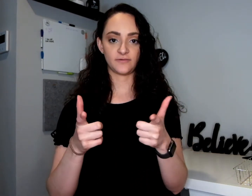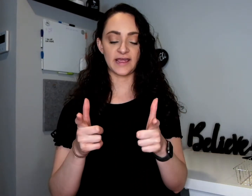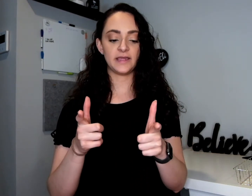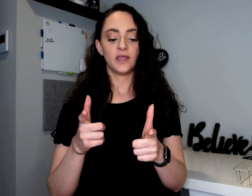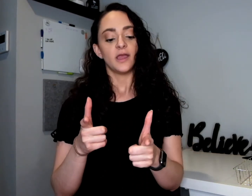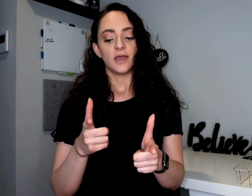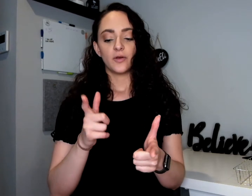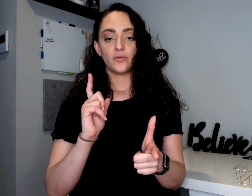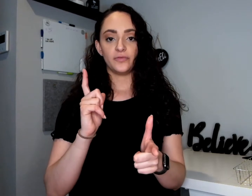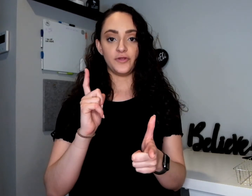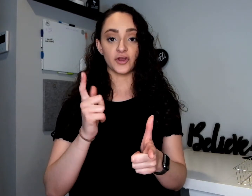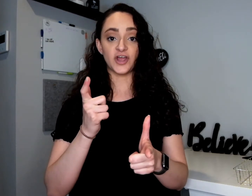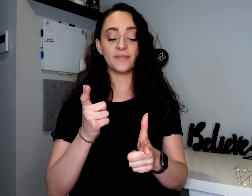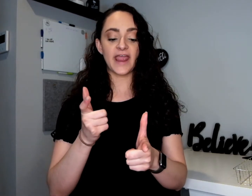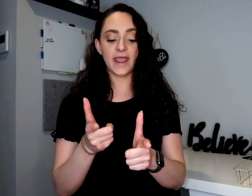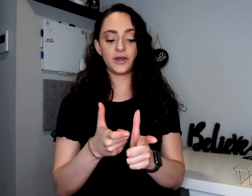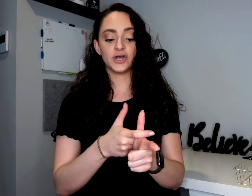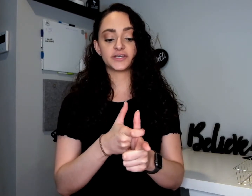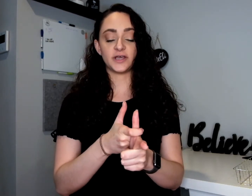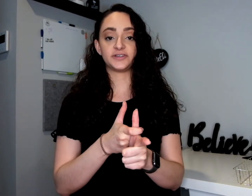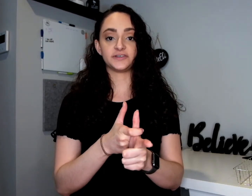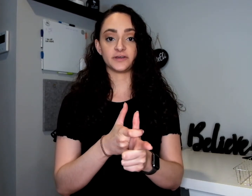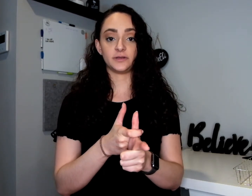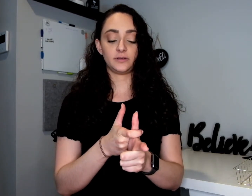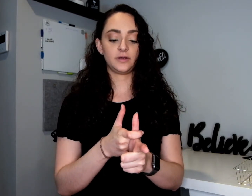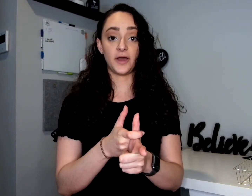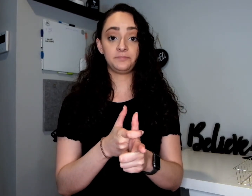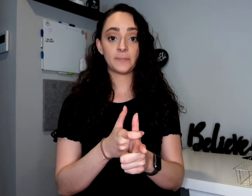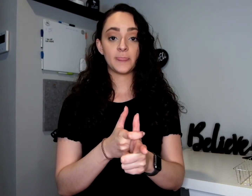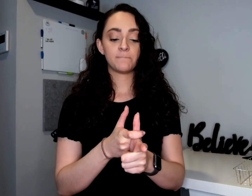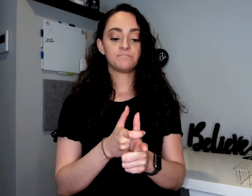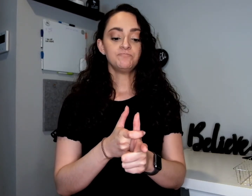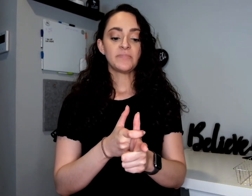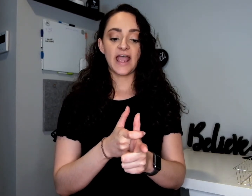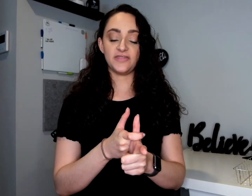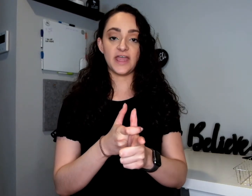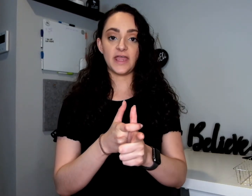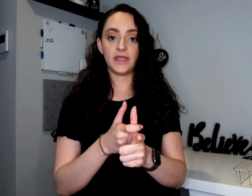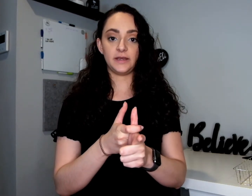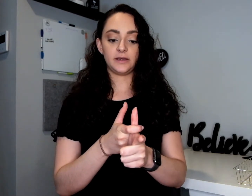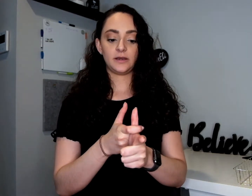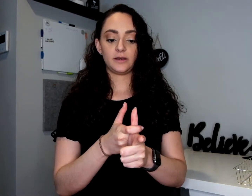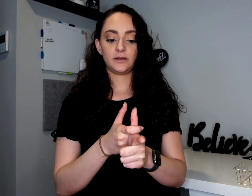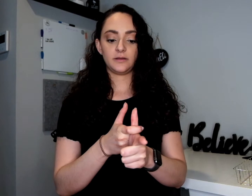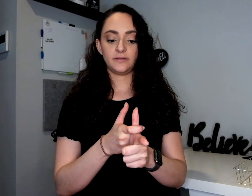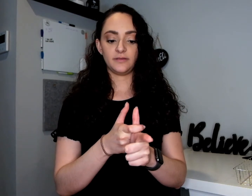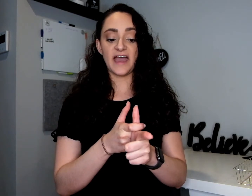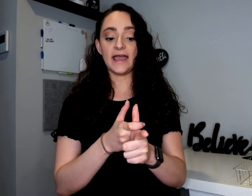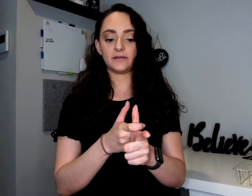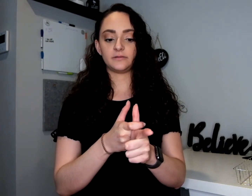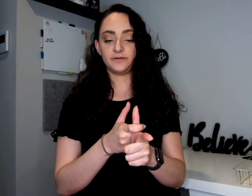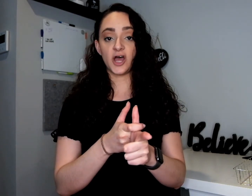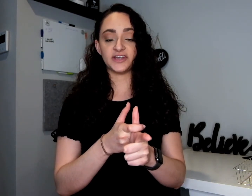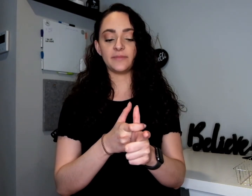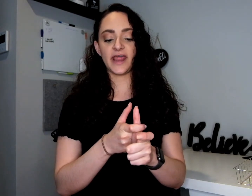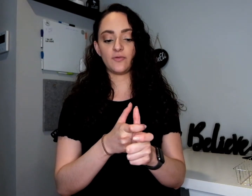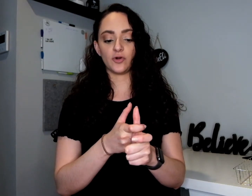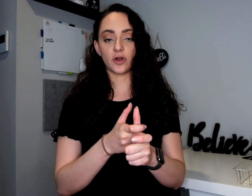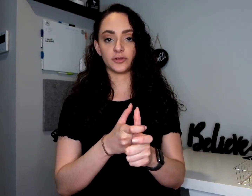right? Your dominant hand hooks onto the thumb. And then that non-dominant hand will curl